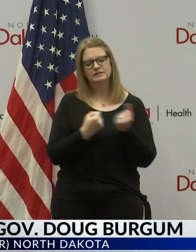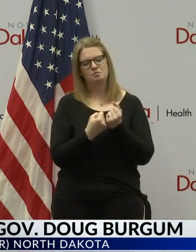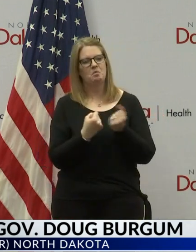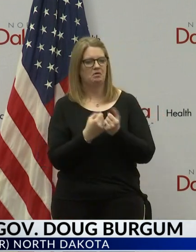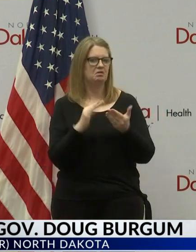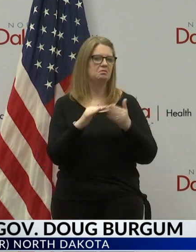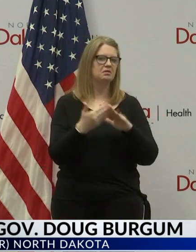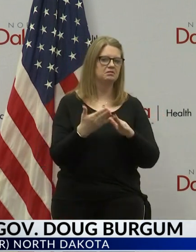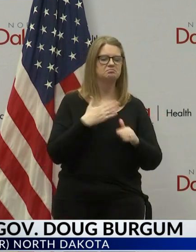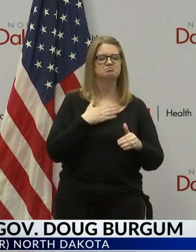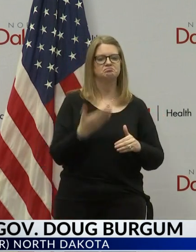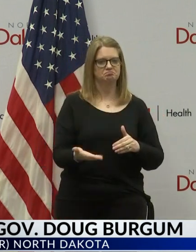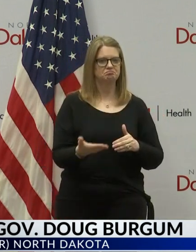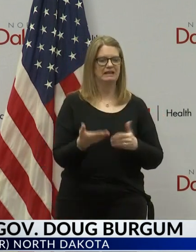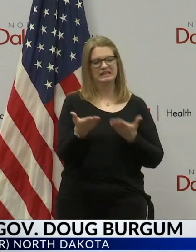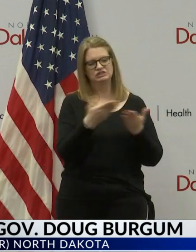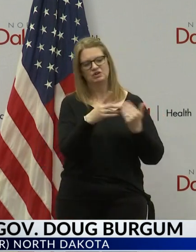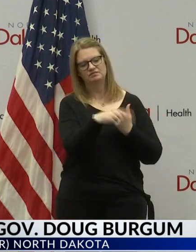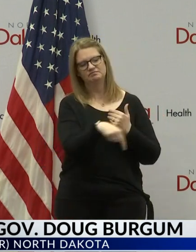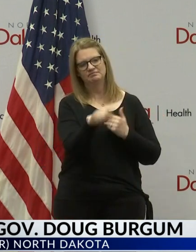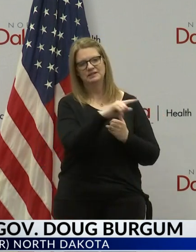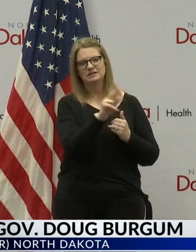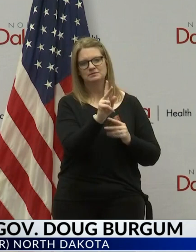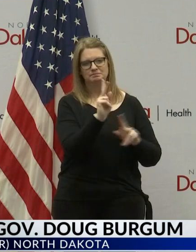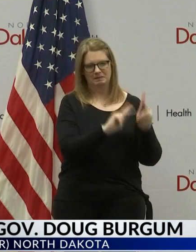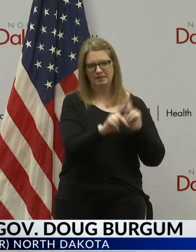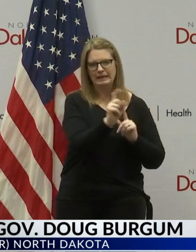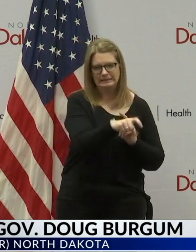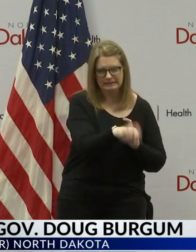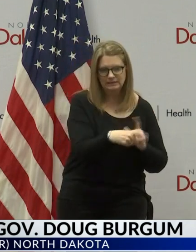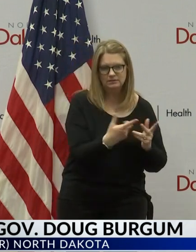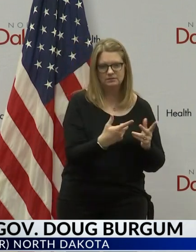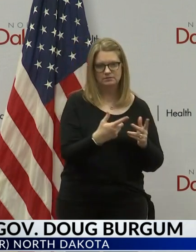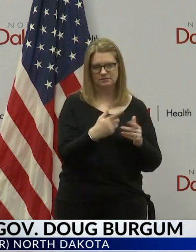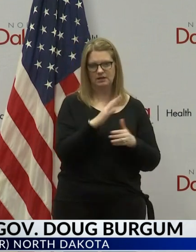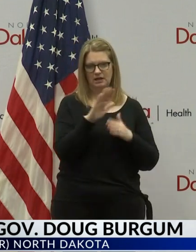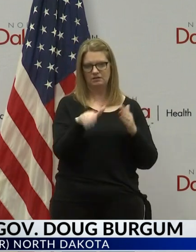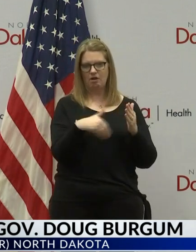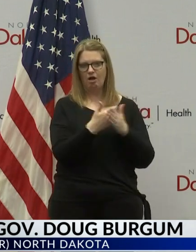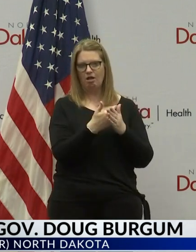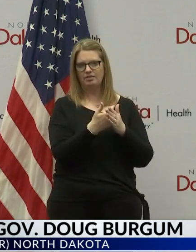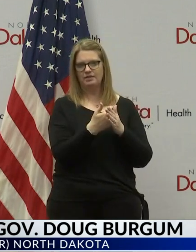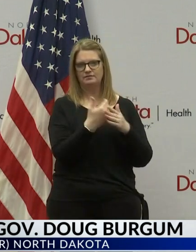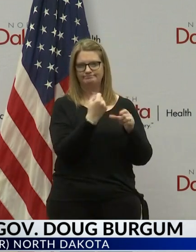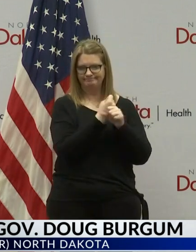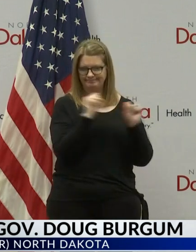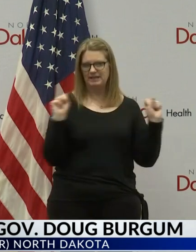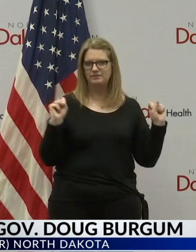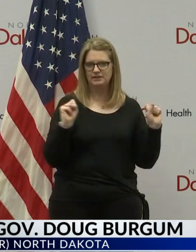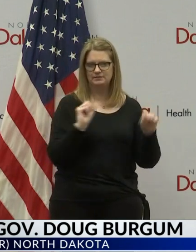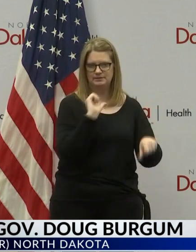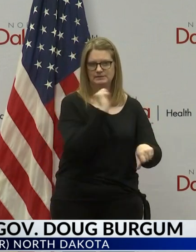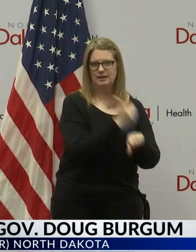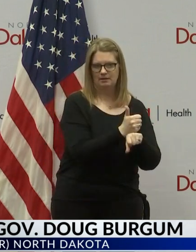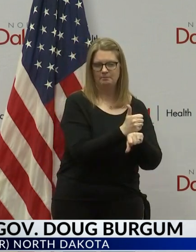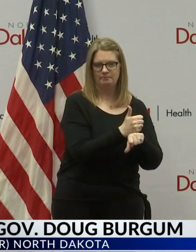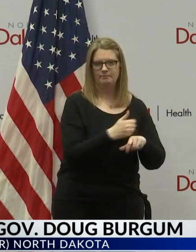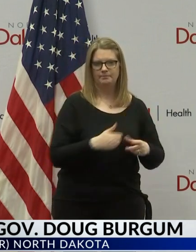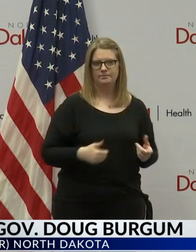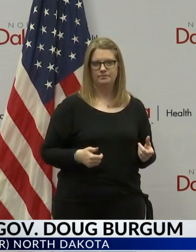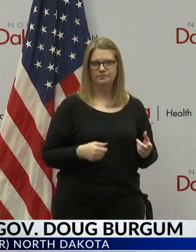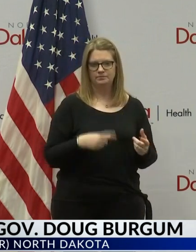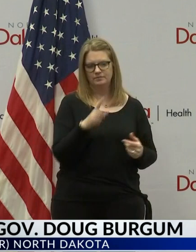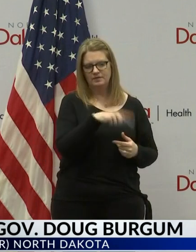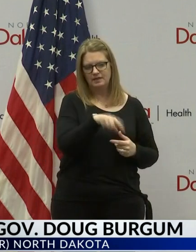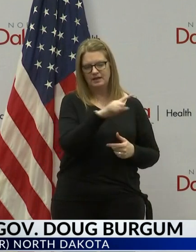community, and help serve those in need. And all those, all the safeguards have been put in place to make sure that there's, they can